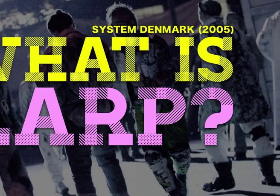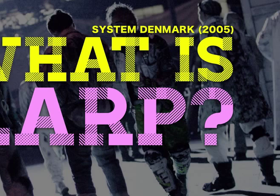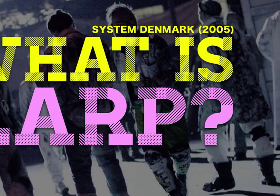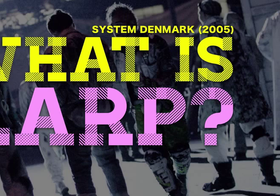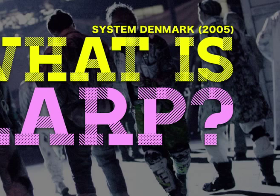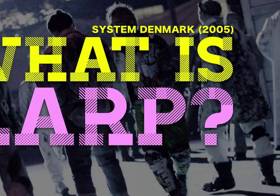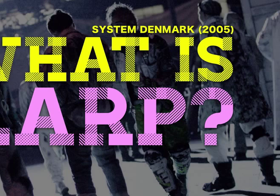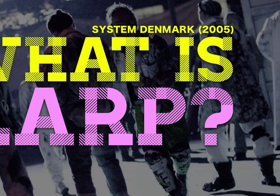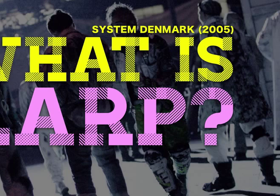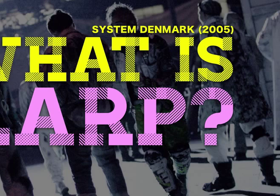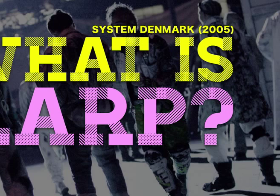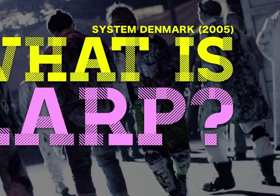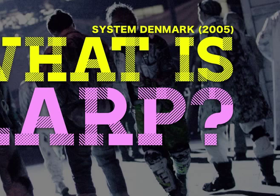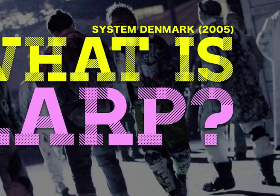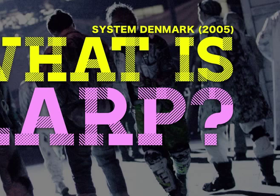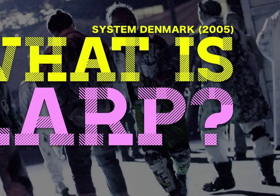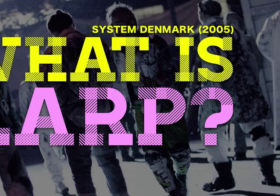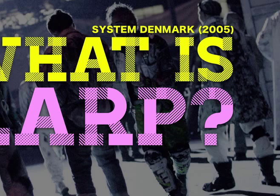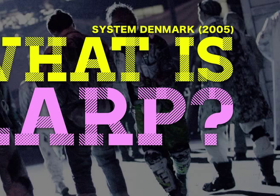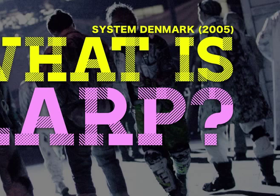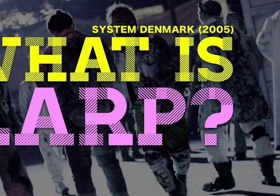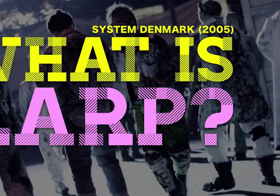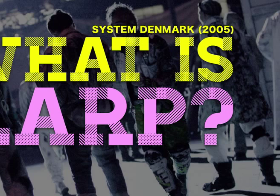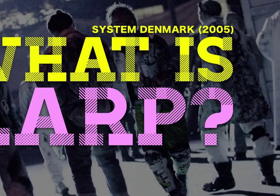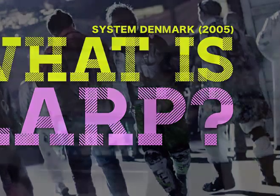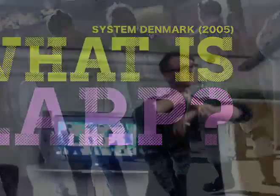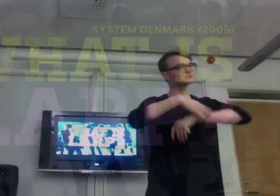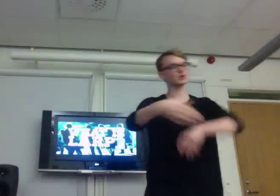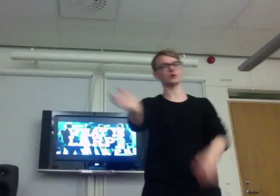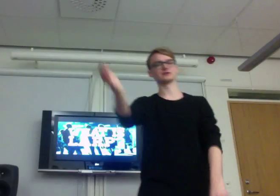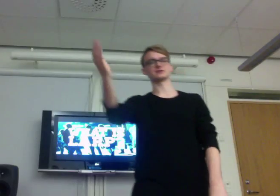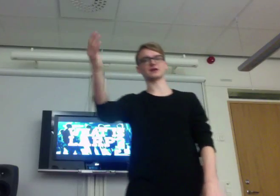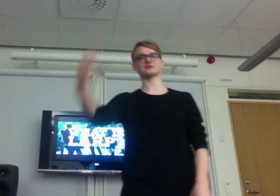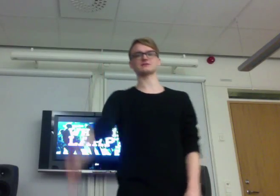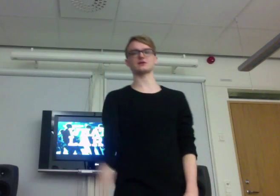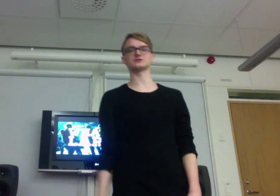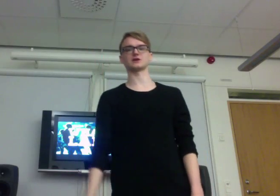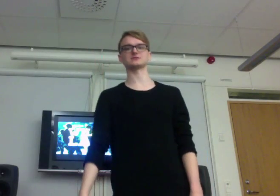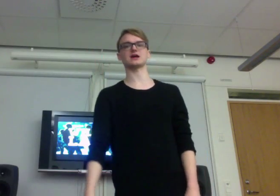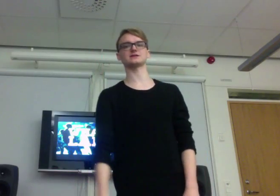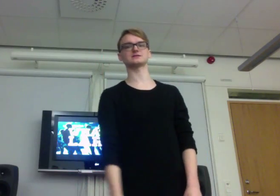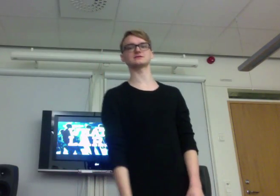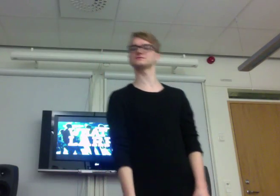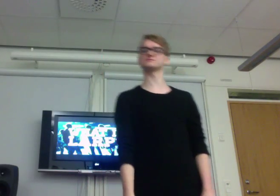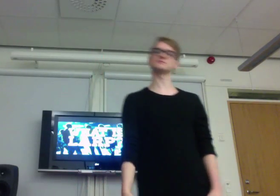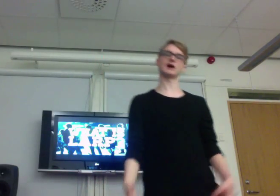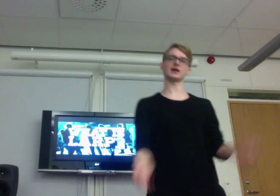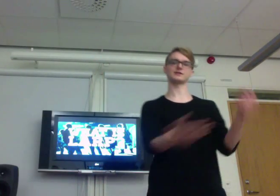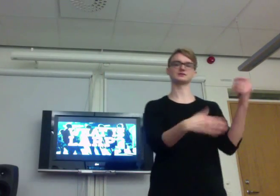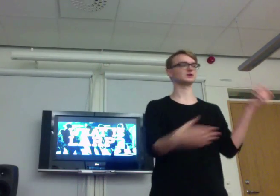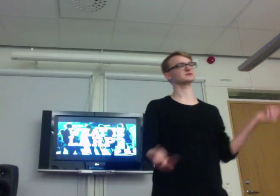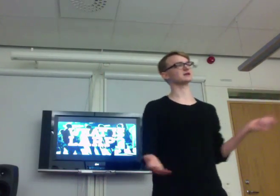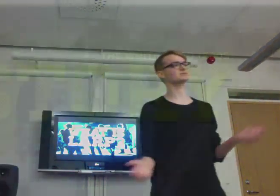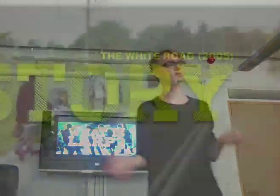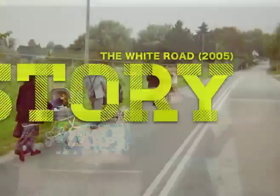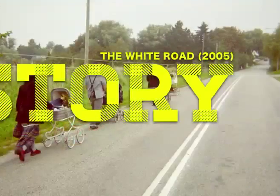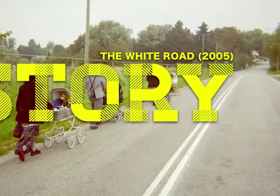which game the picture is from. And I will sort of go into that on some slides, and on some slides I won't.